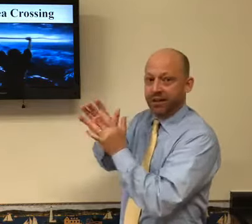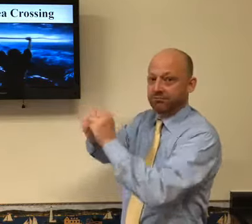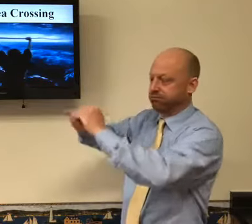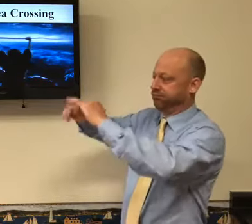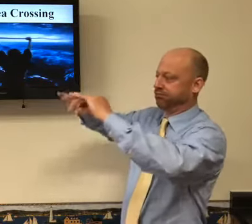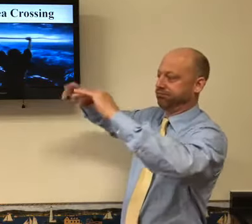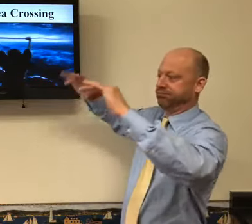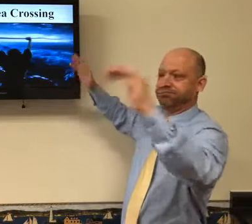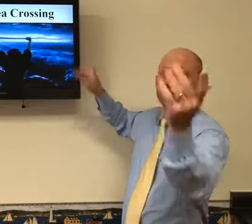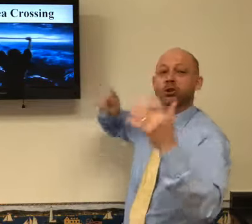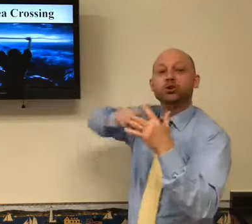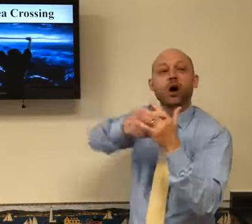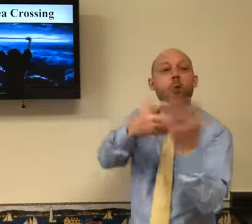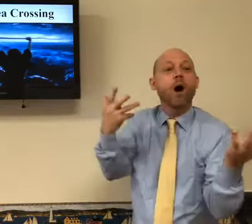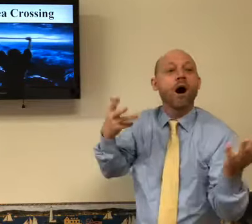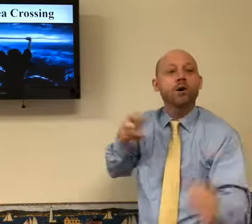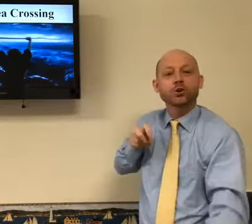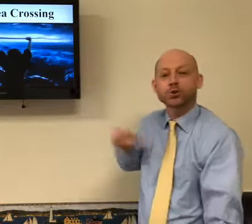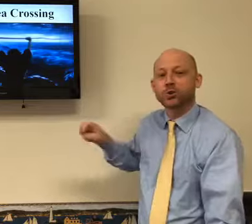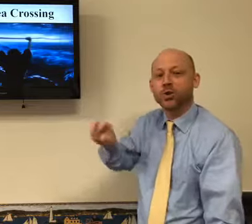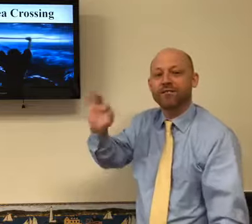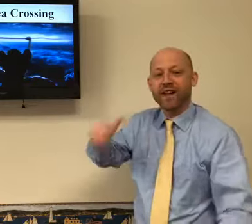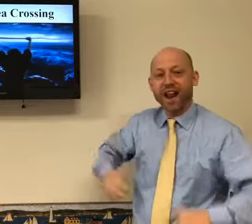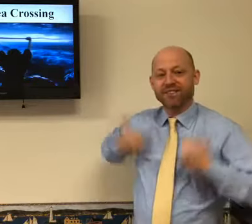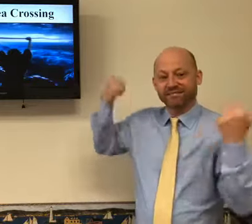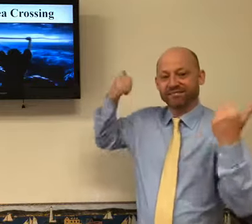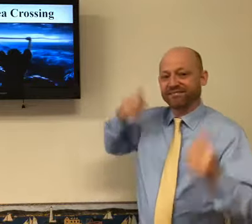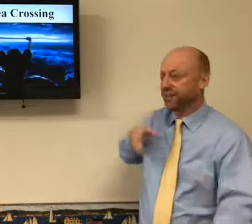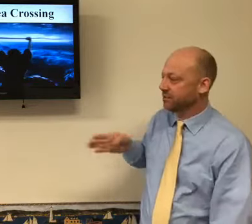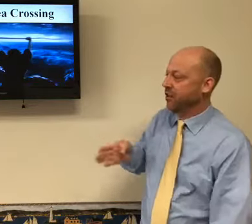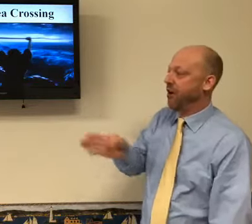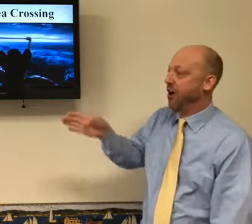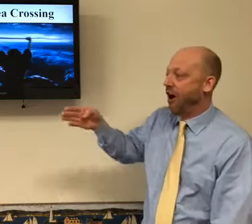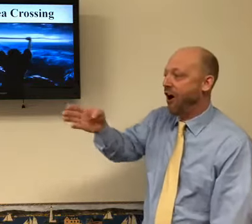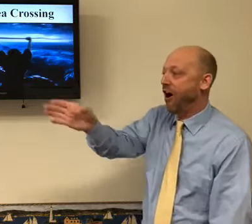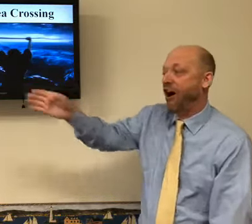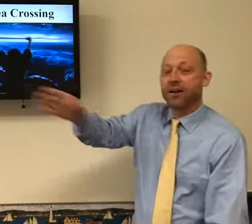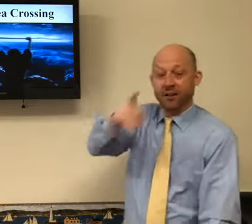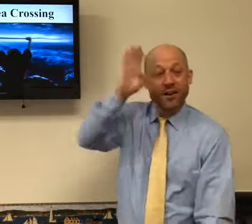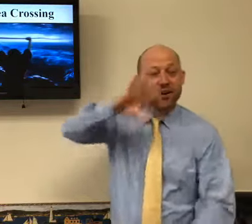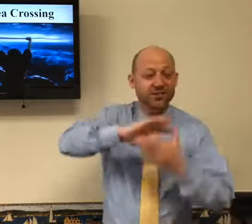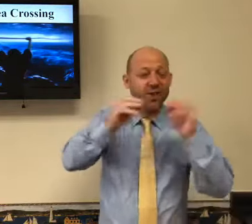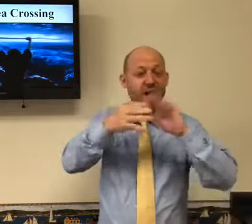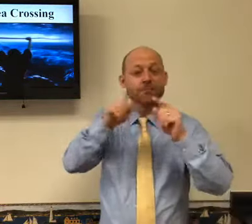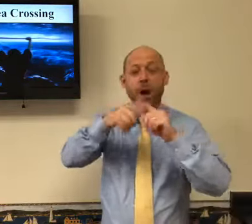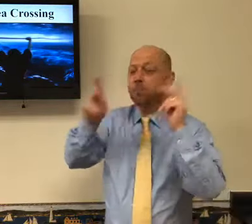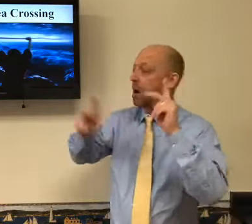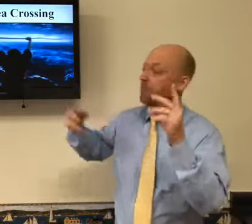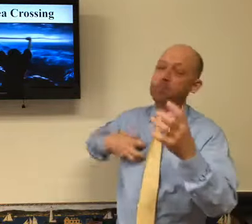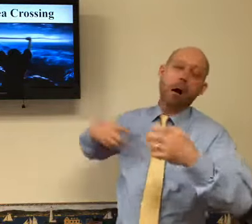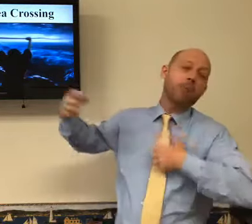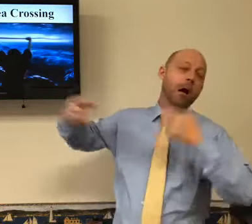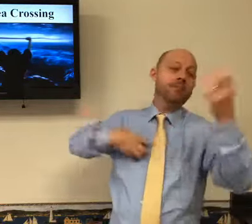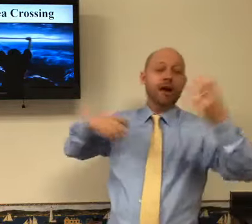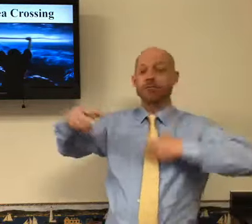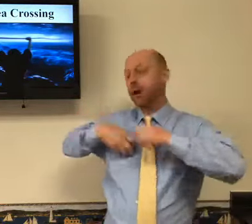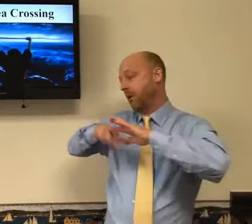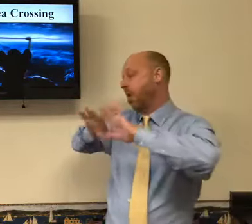had to trust Moses, who ultimately trusted the Lord. But for their survival, they had to cross by faith. And